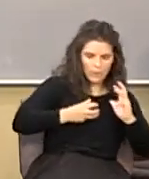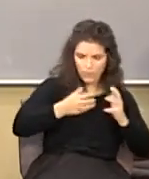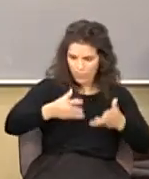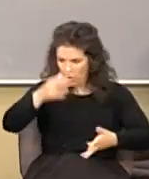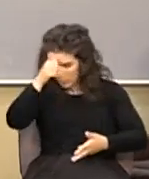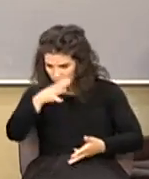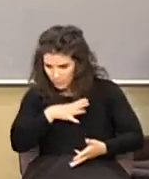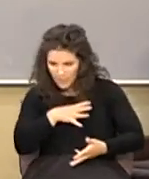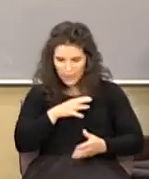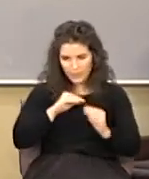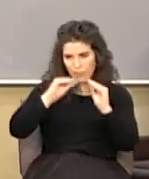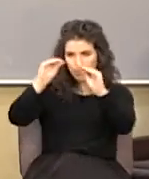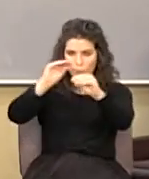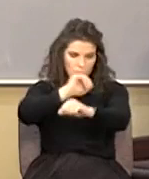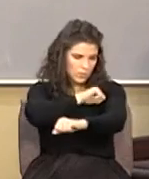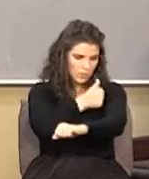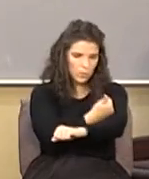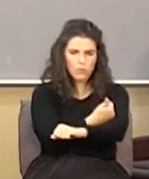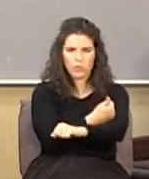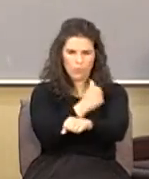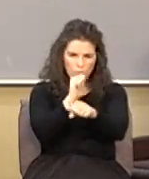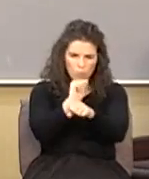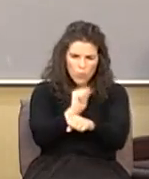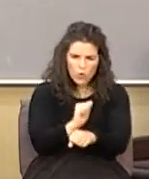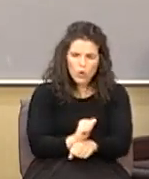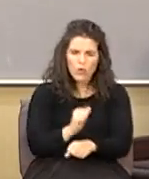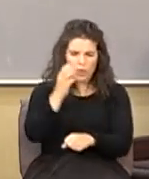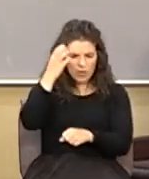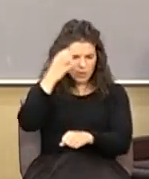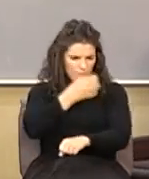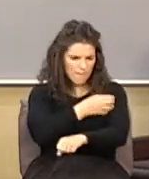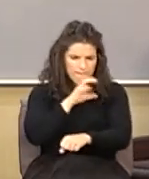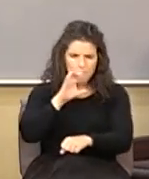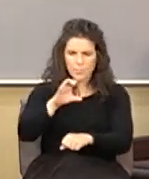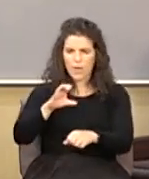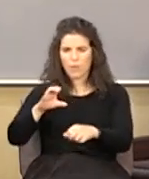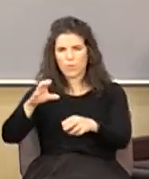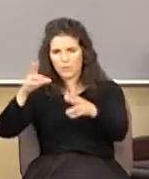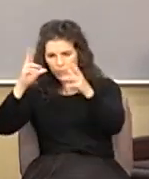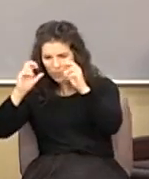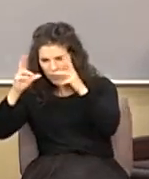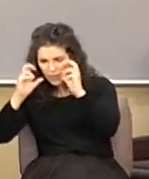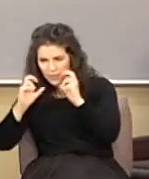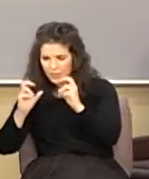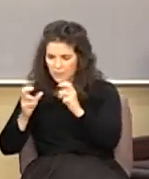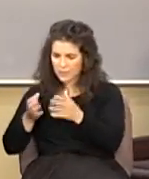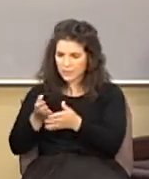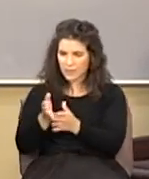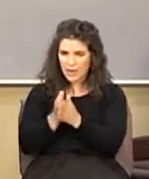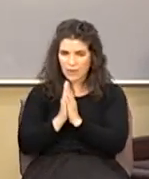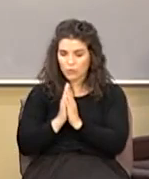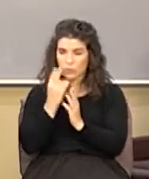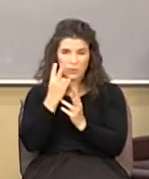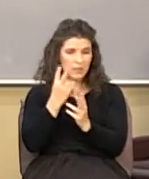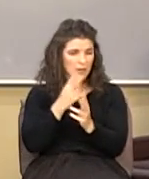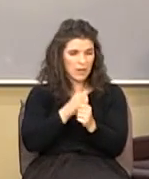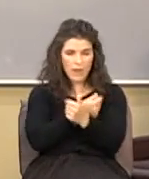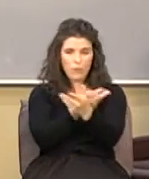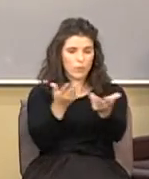being put into authority, working under the power of Satan's bidding. You see that everywhere.